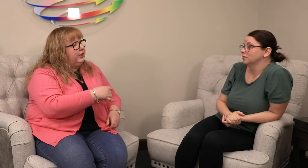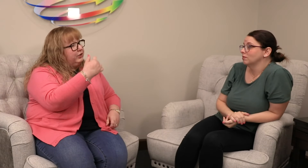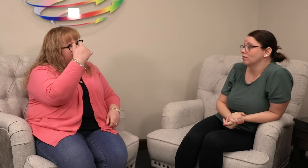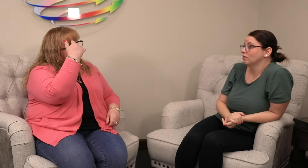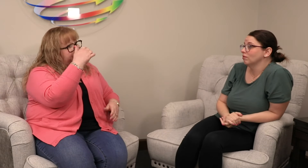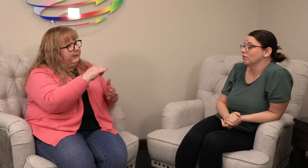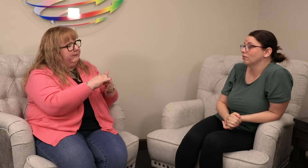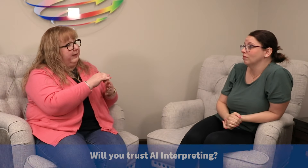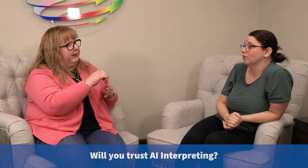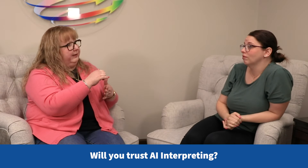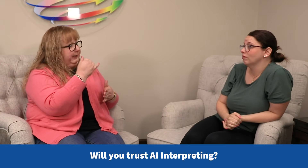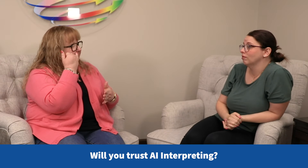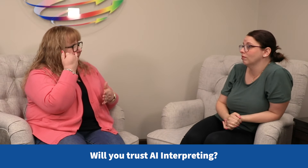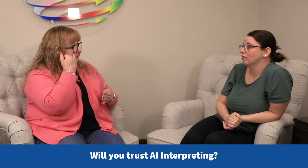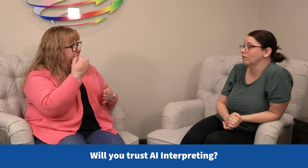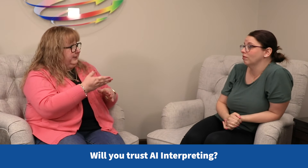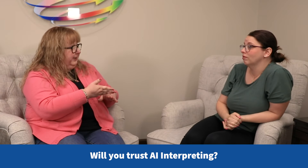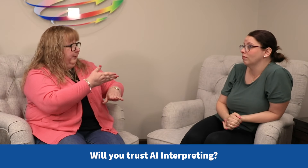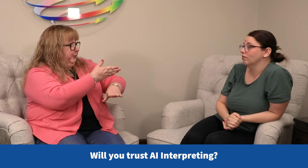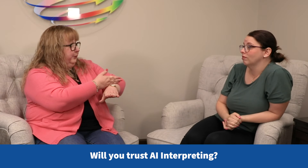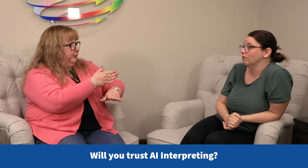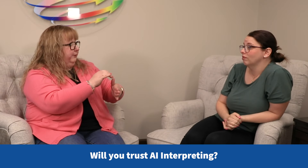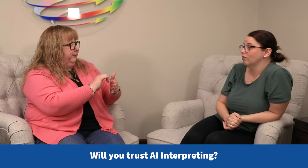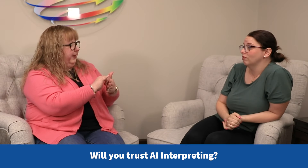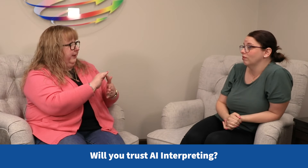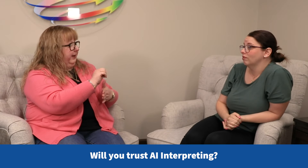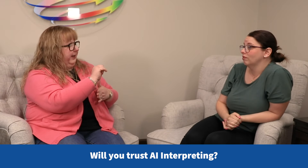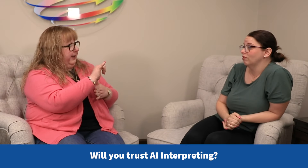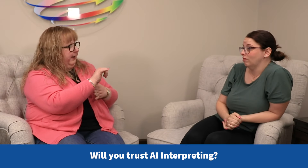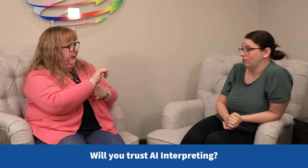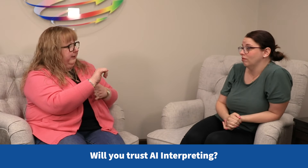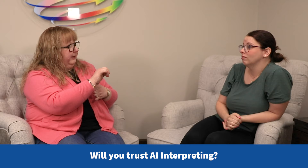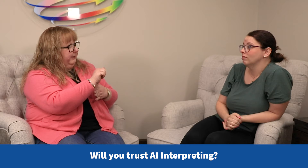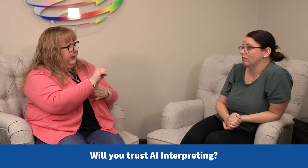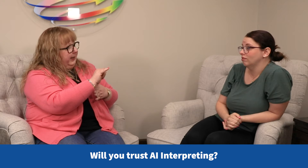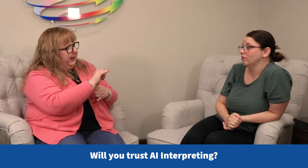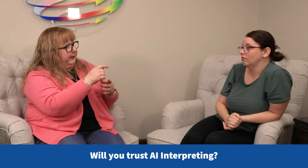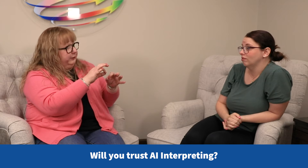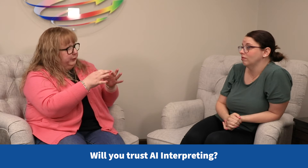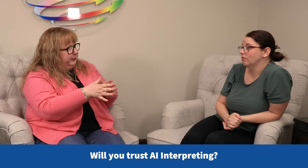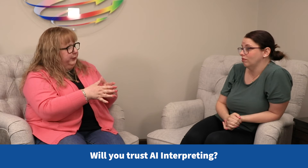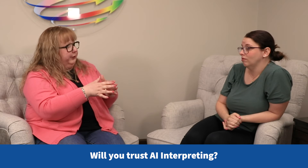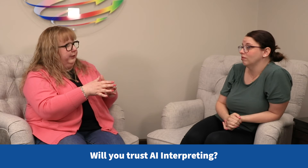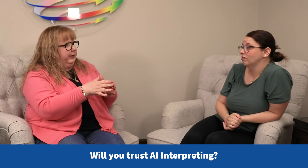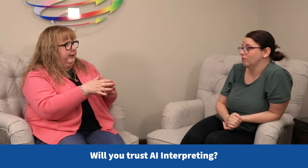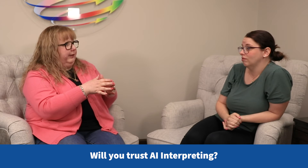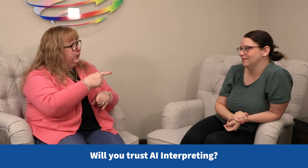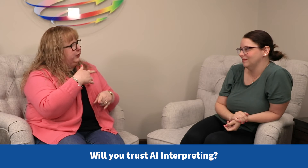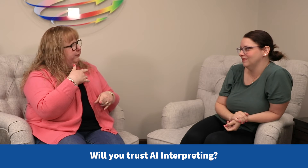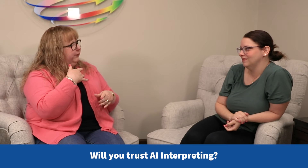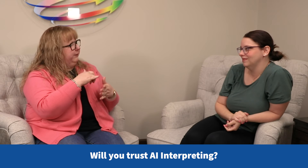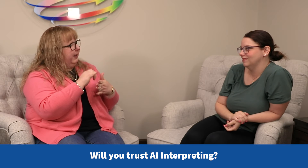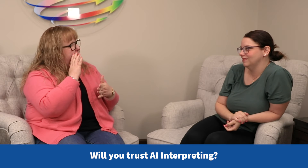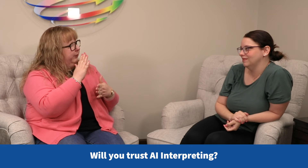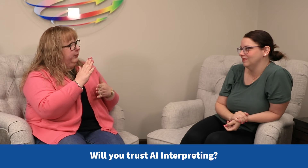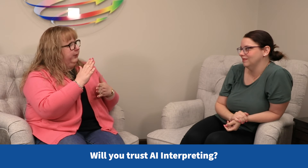Do you think that if they did improve that AI, an AI interpreter, do you feel that will